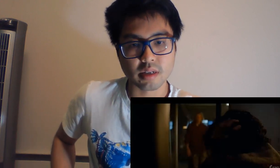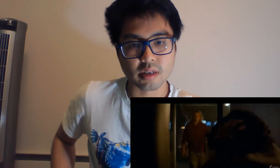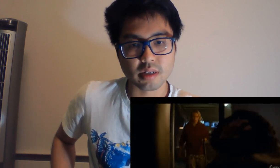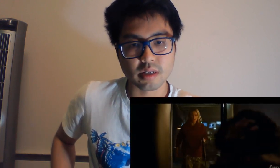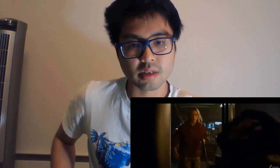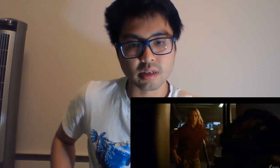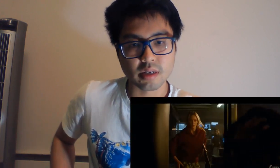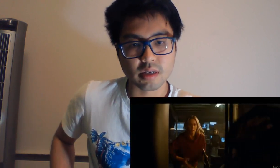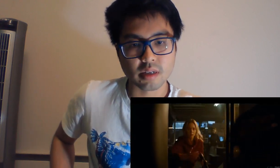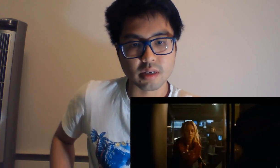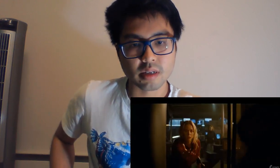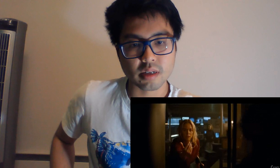Let's go.